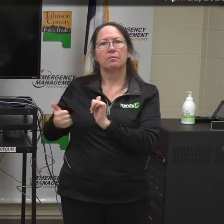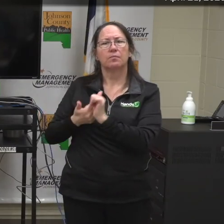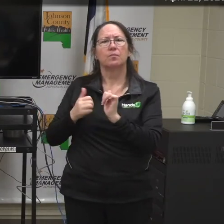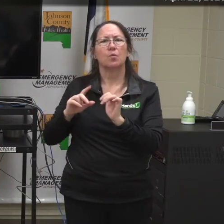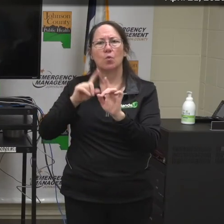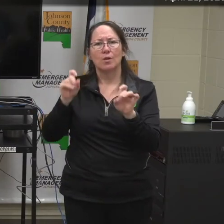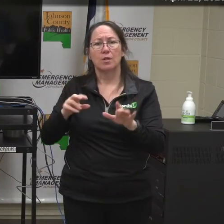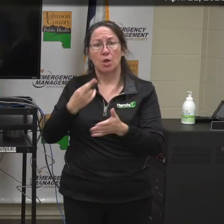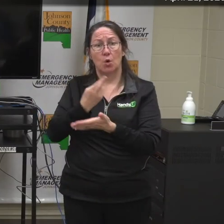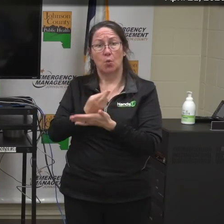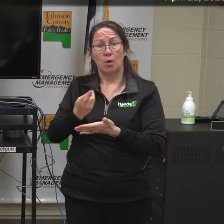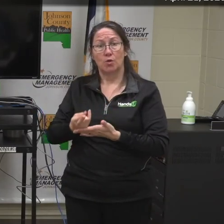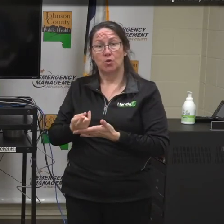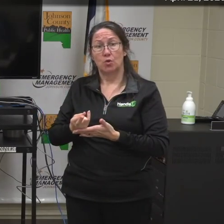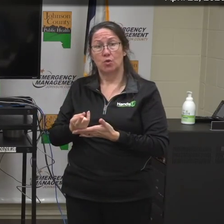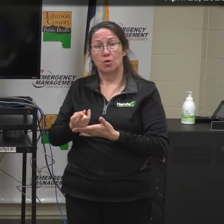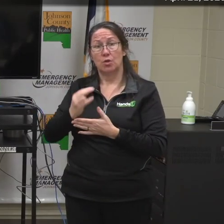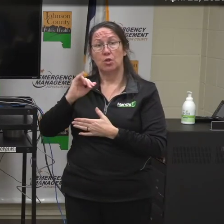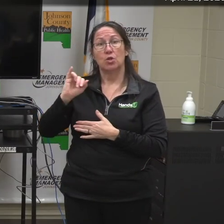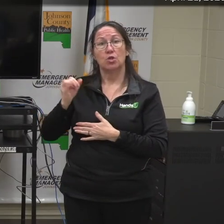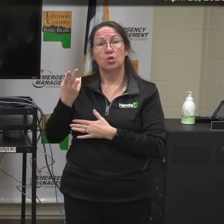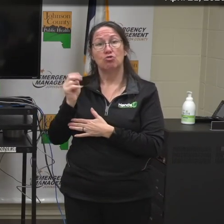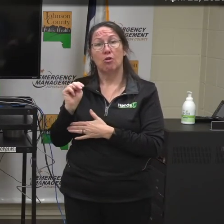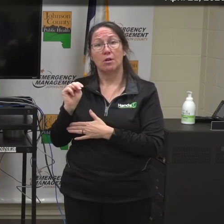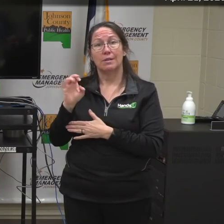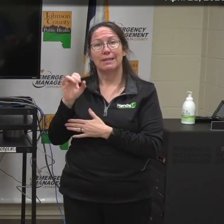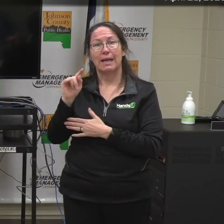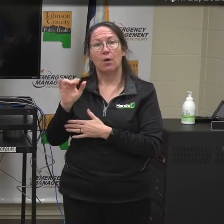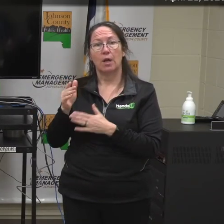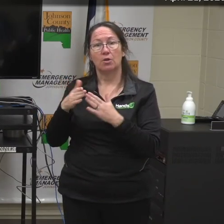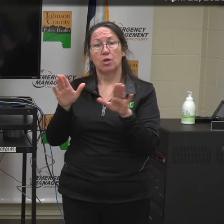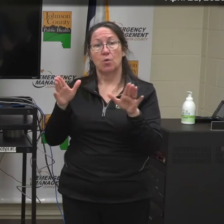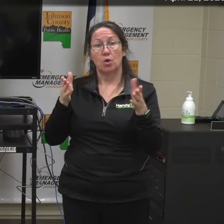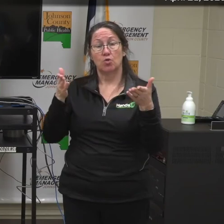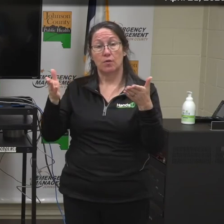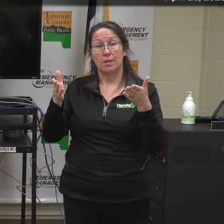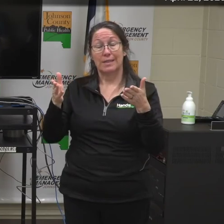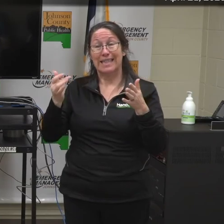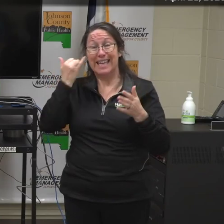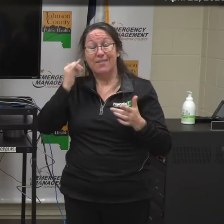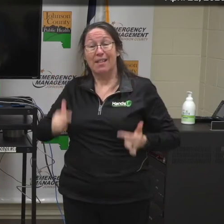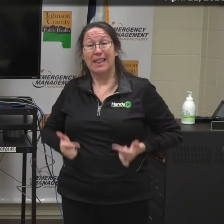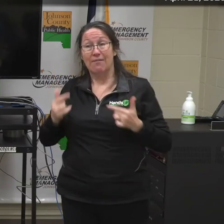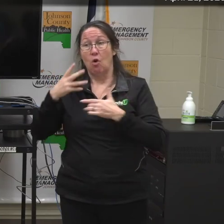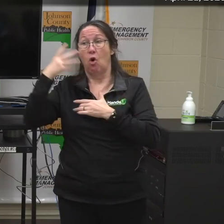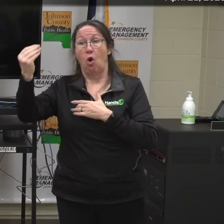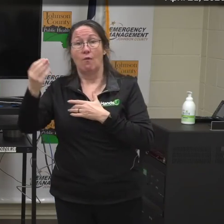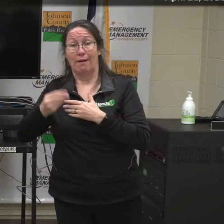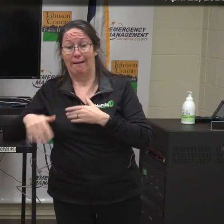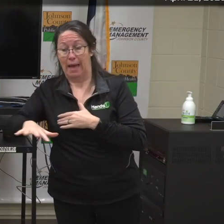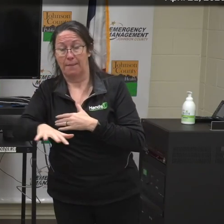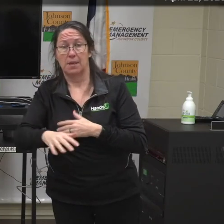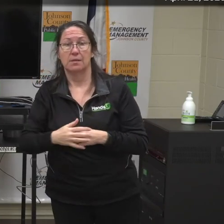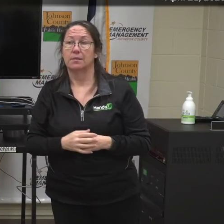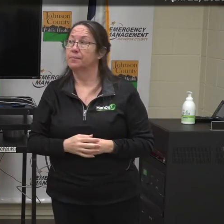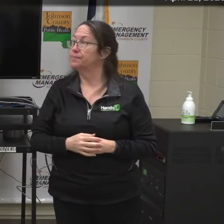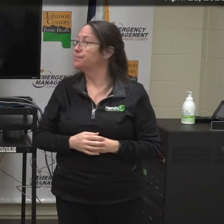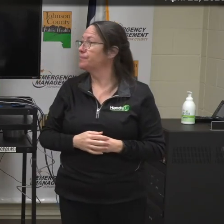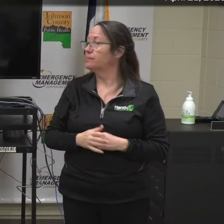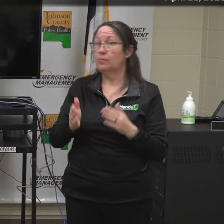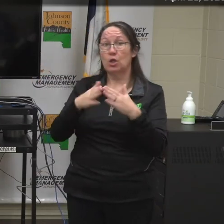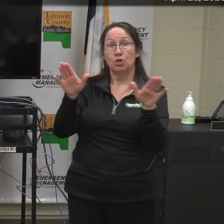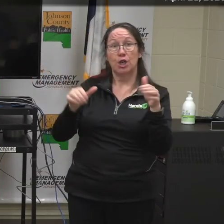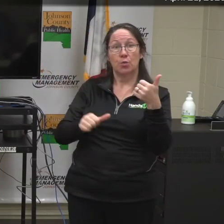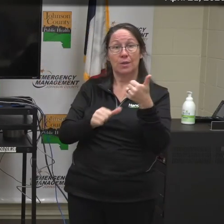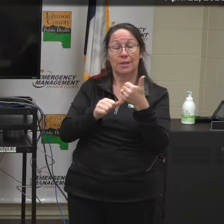resources like the Johnson County General Assistance Service available for students living off campus as well? The general